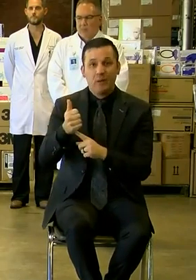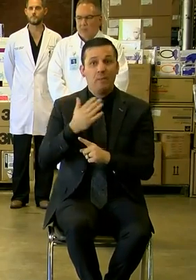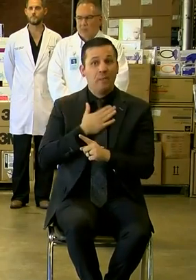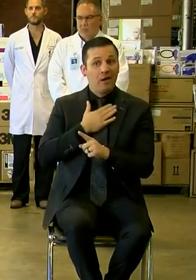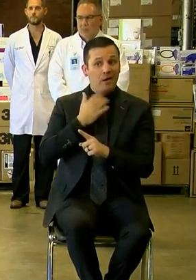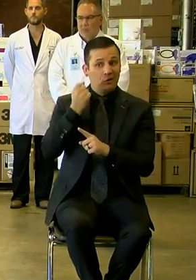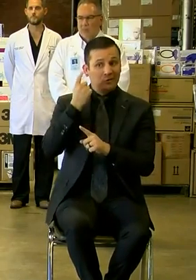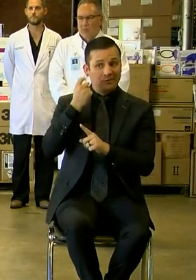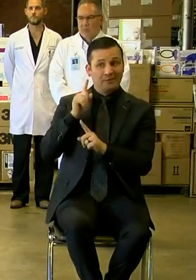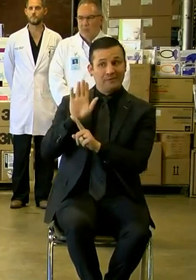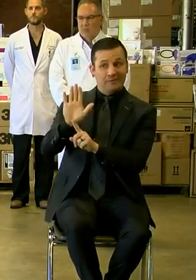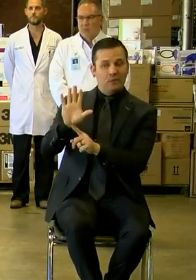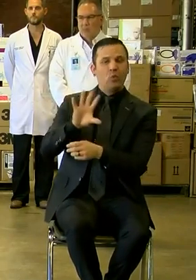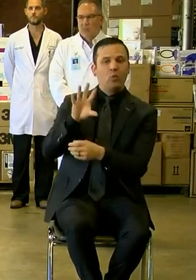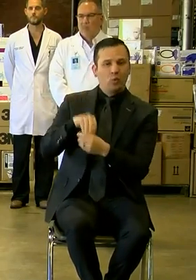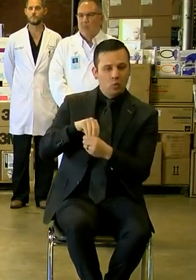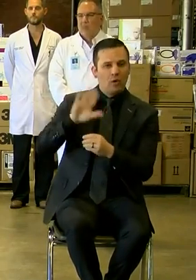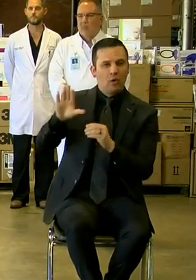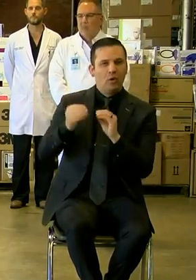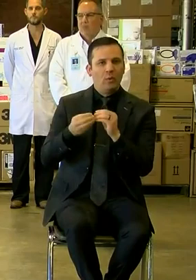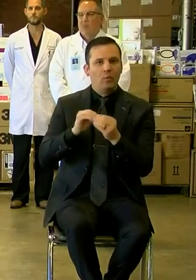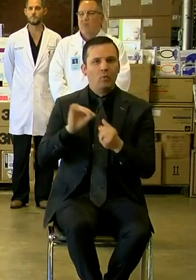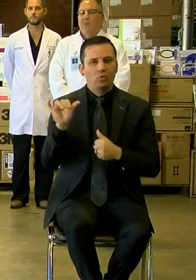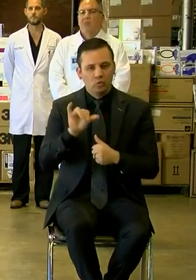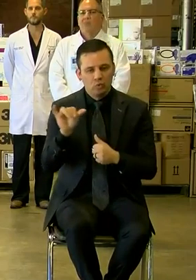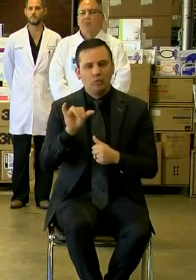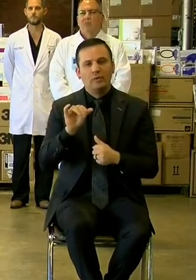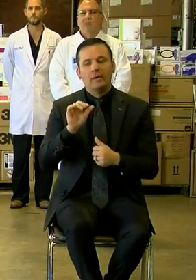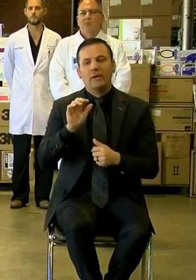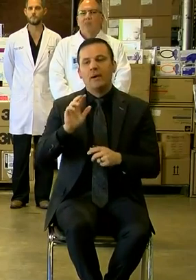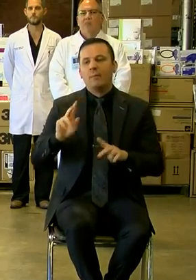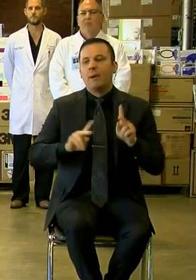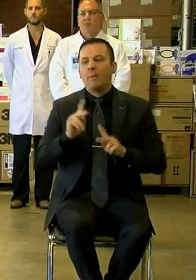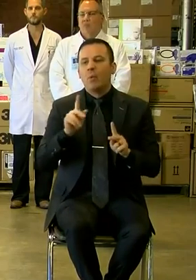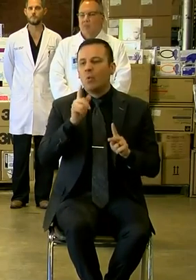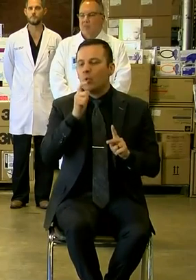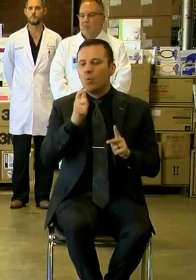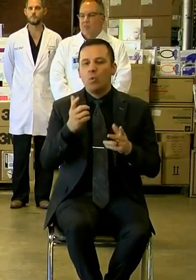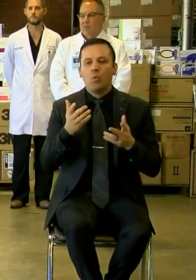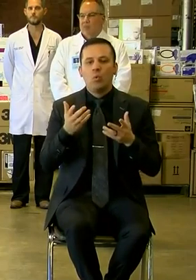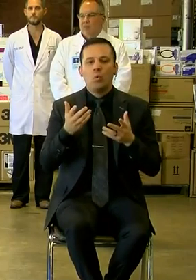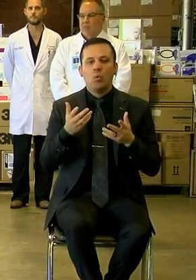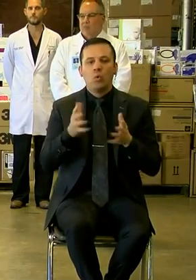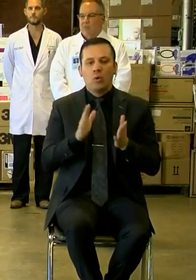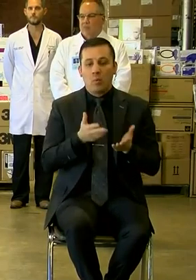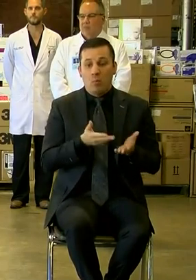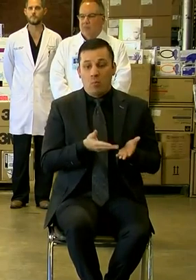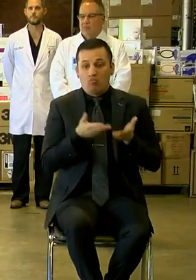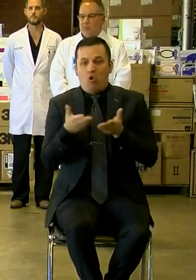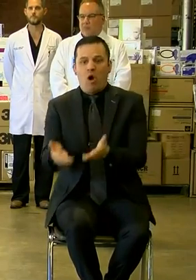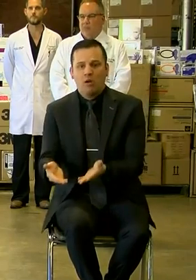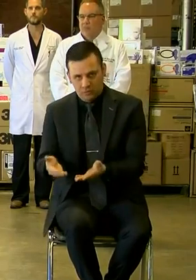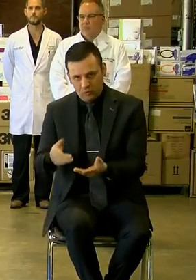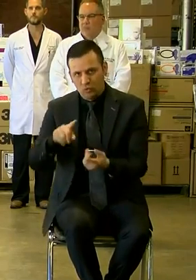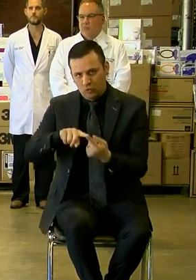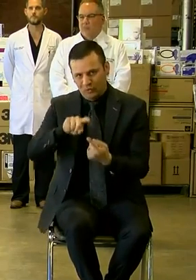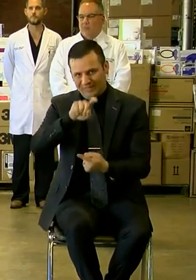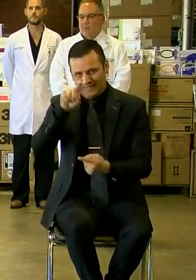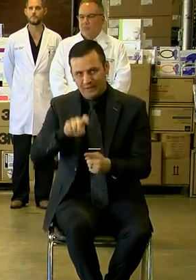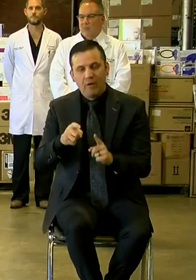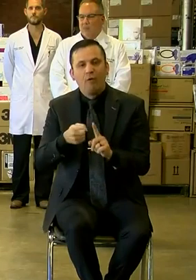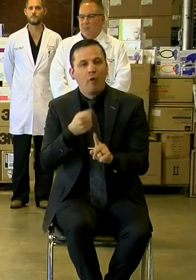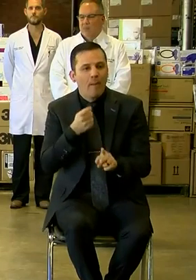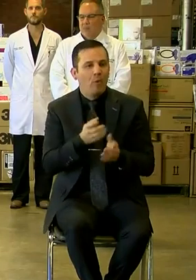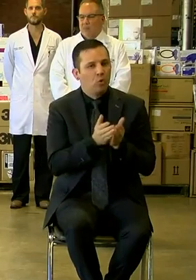that Johns Hopkins also includes in their numbers those who have been brought into the state of Texas from those